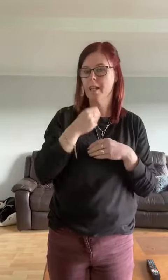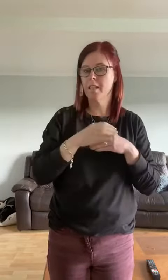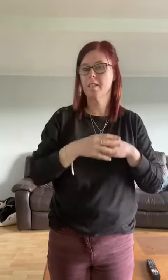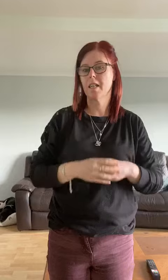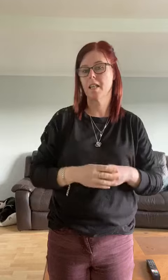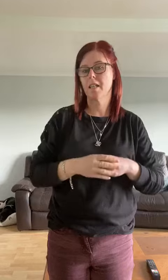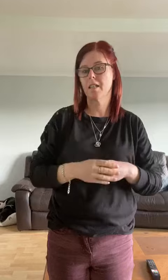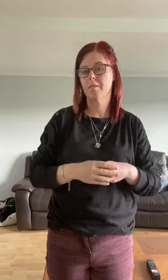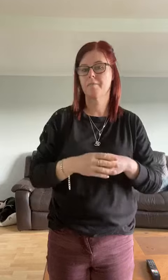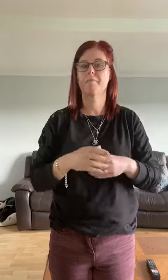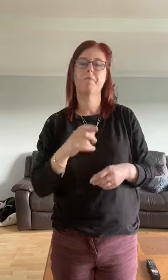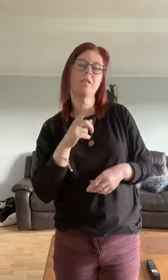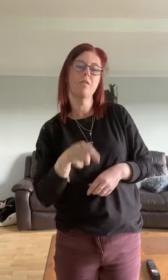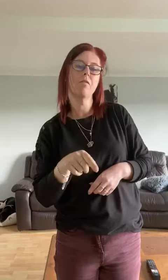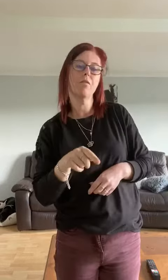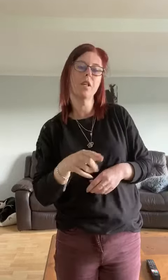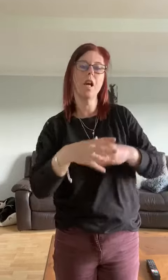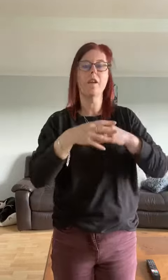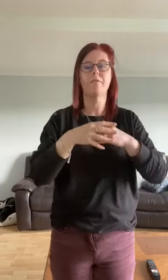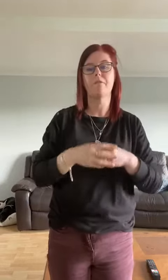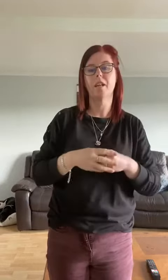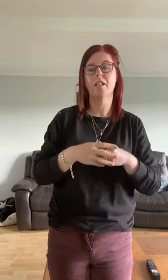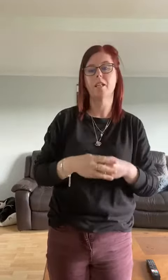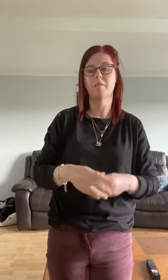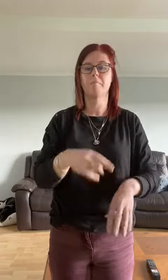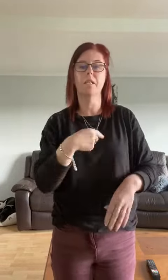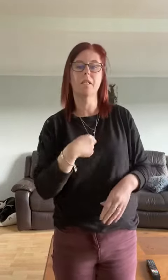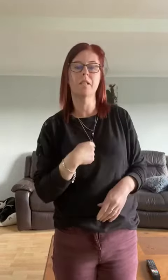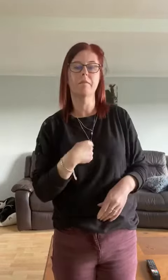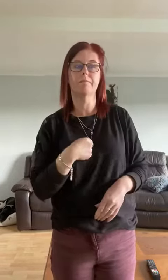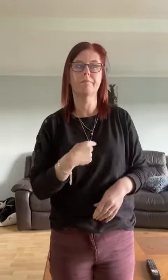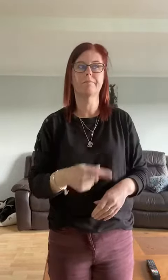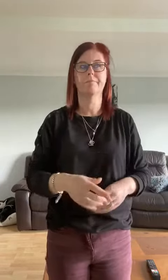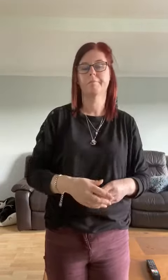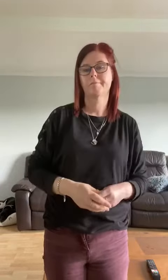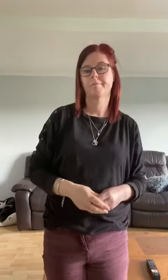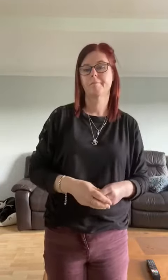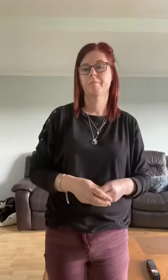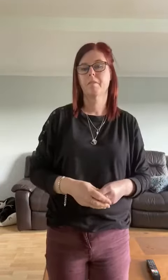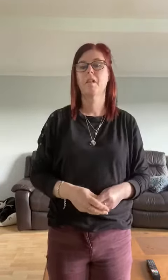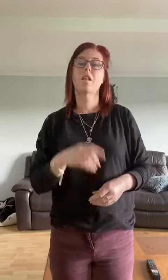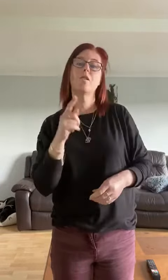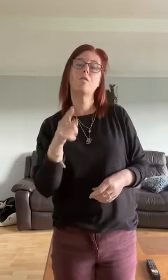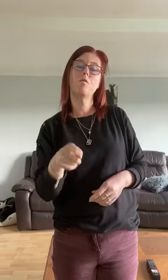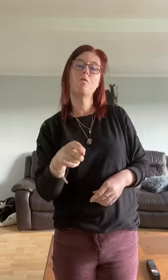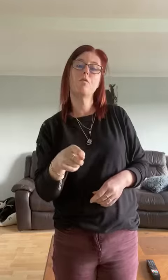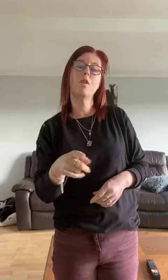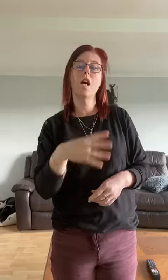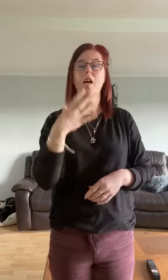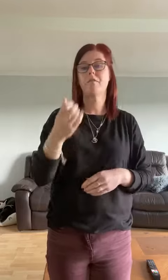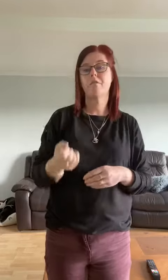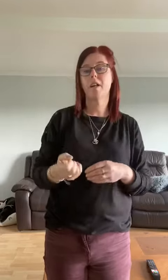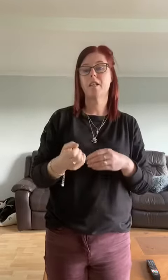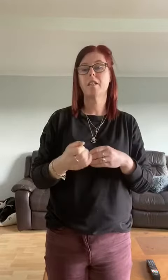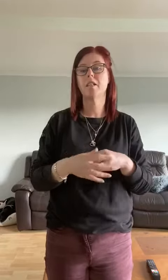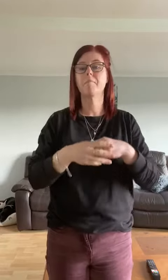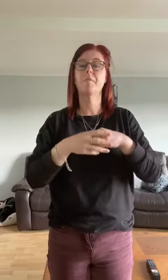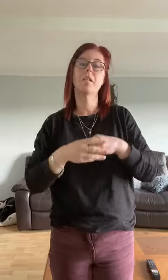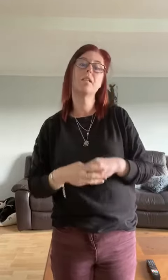said boy you got a friend in me yeah you got a friend in me